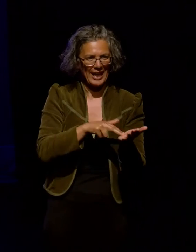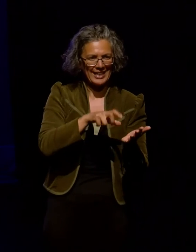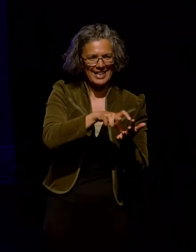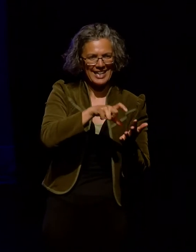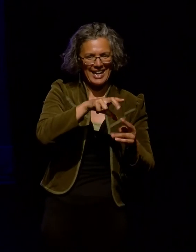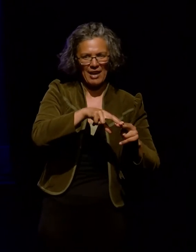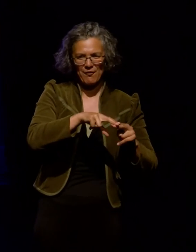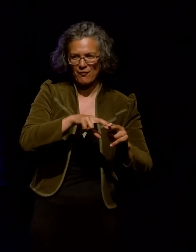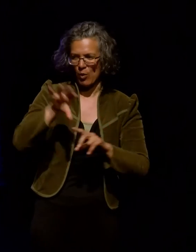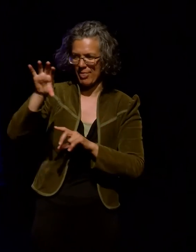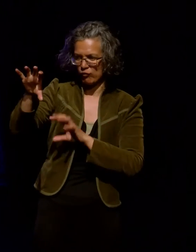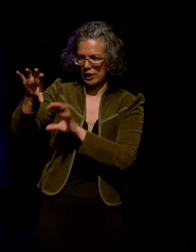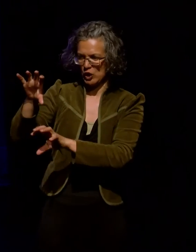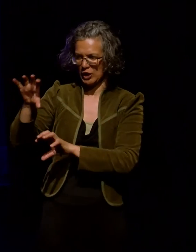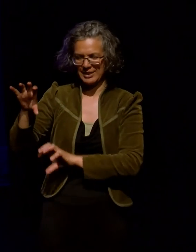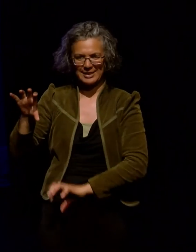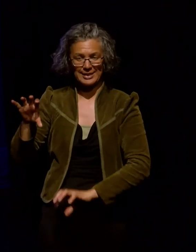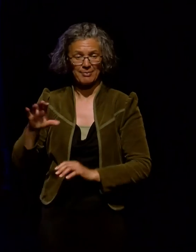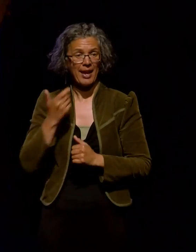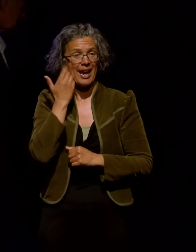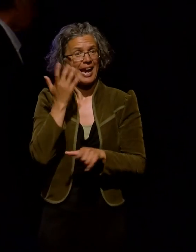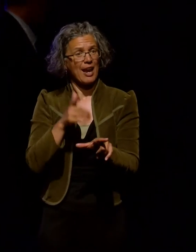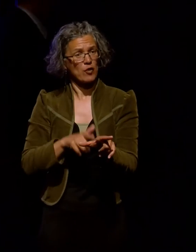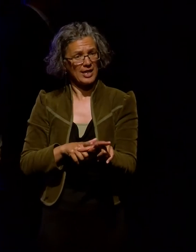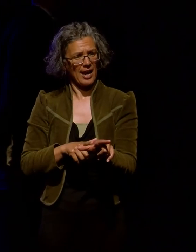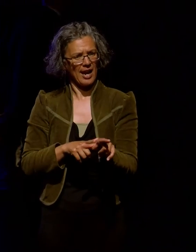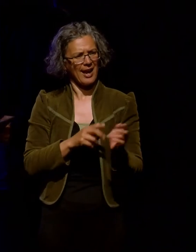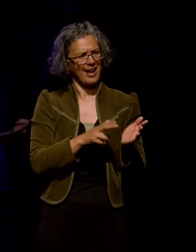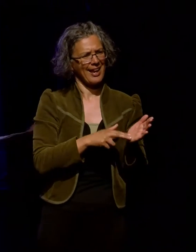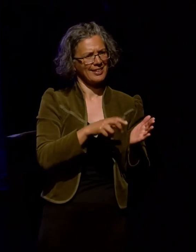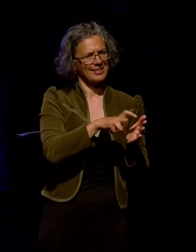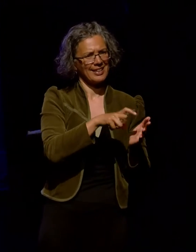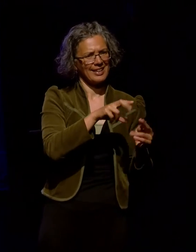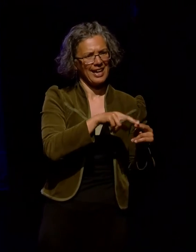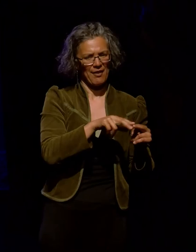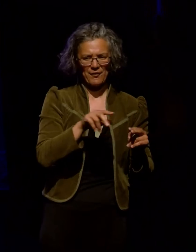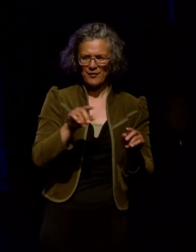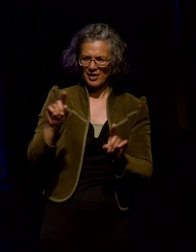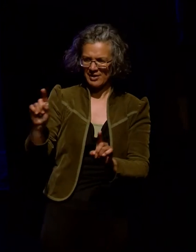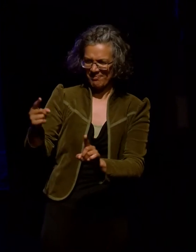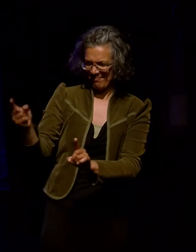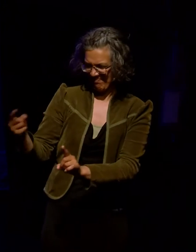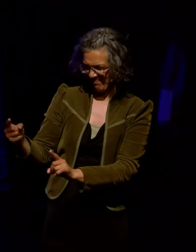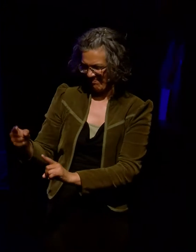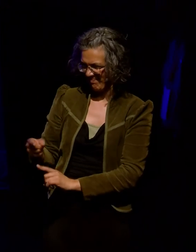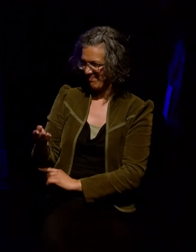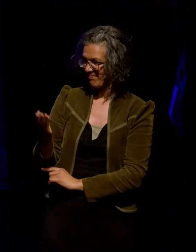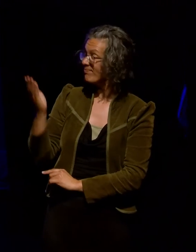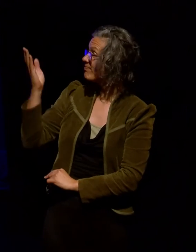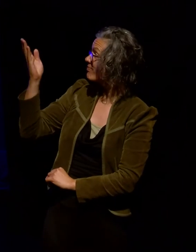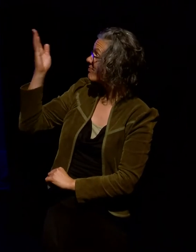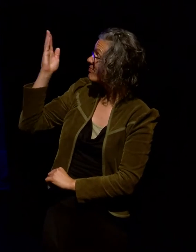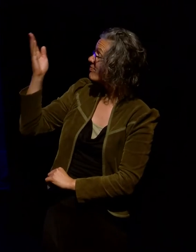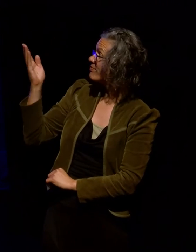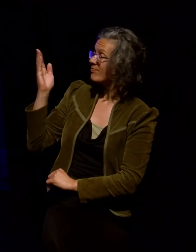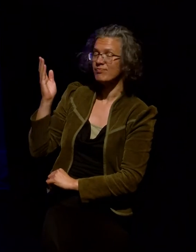So each year ambassadors are appointed by NDF to represent the organisation in the regions and these ambassadors